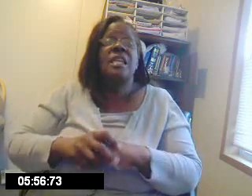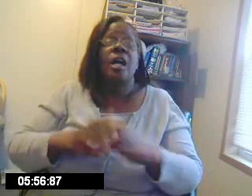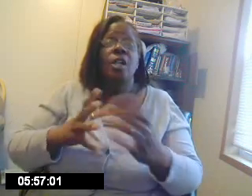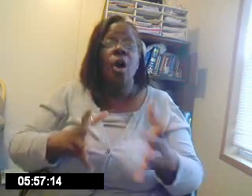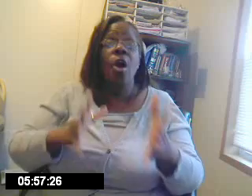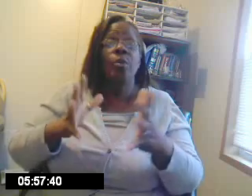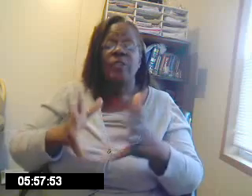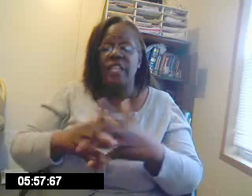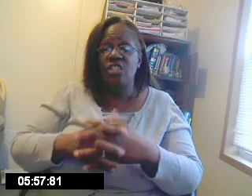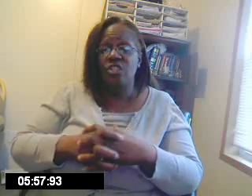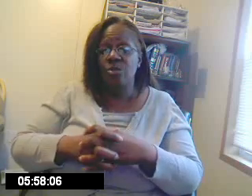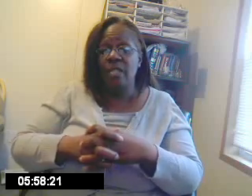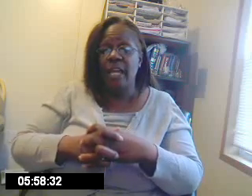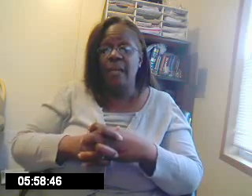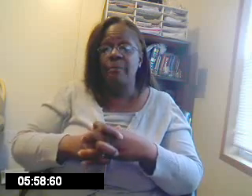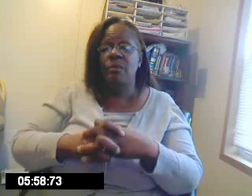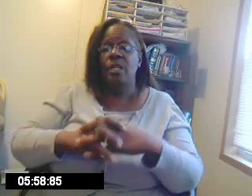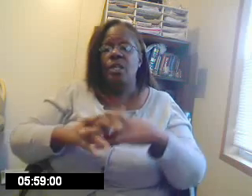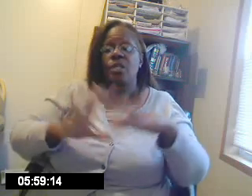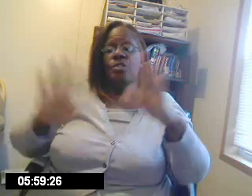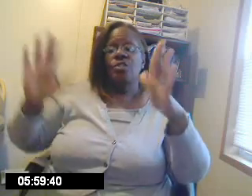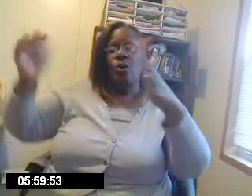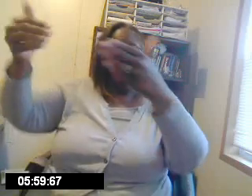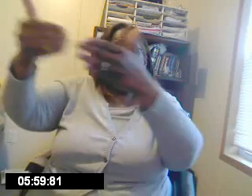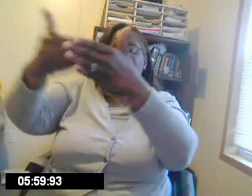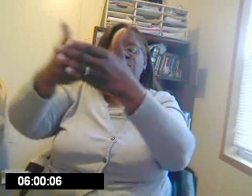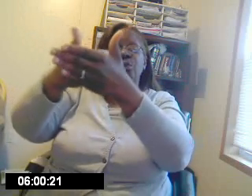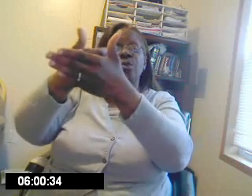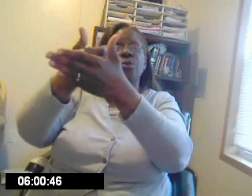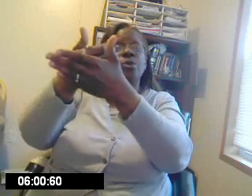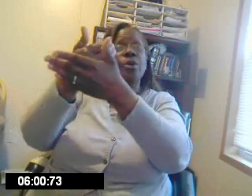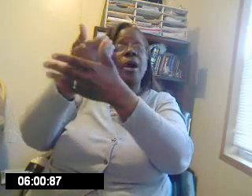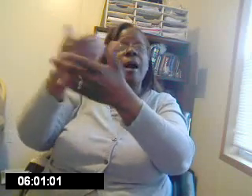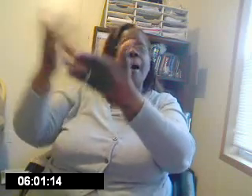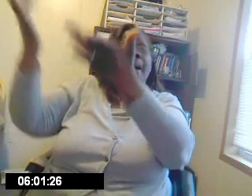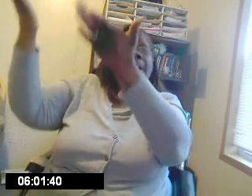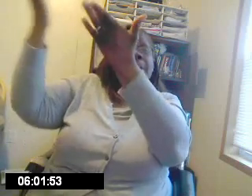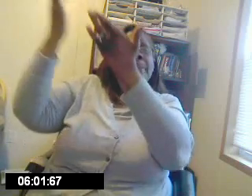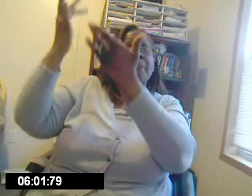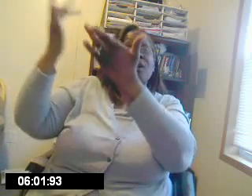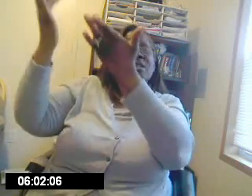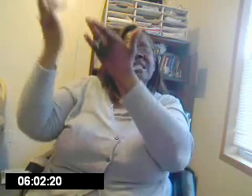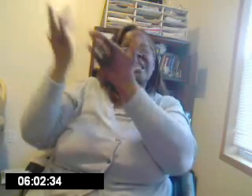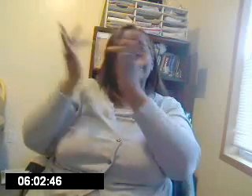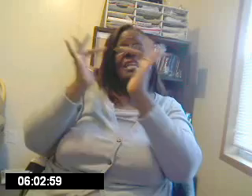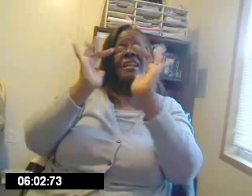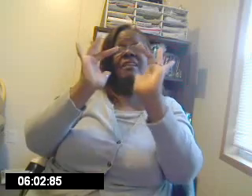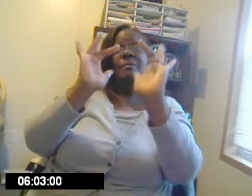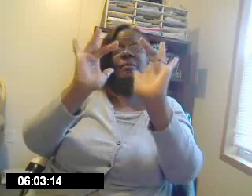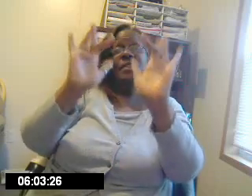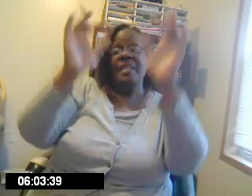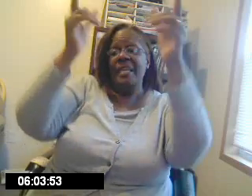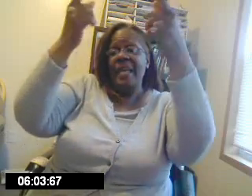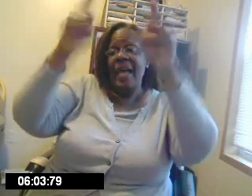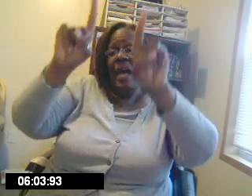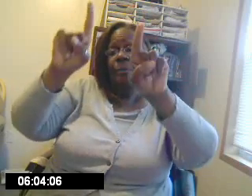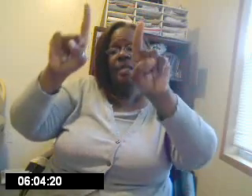along with each new day. So, new mercy happen